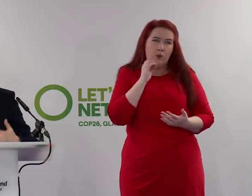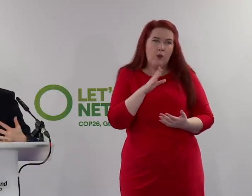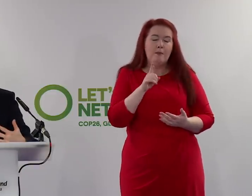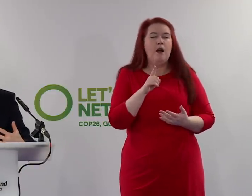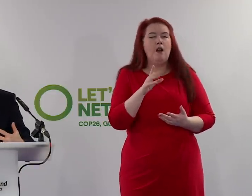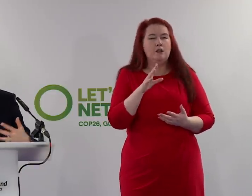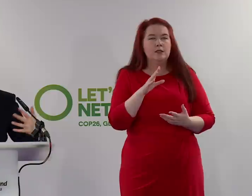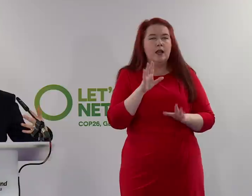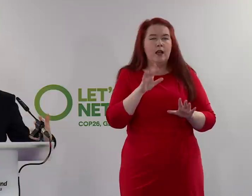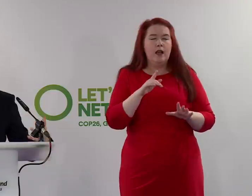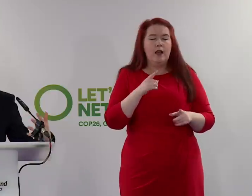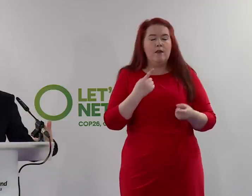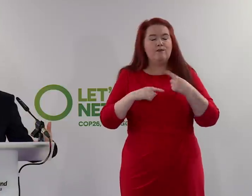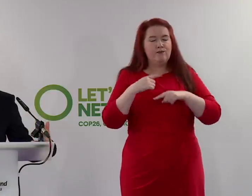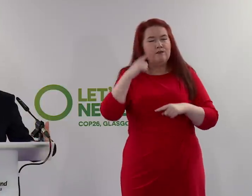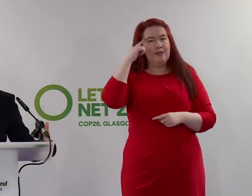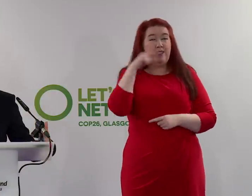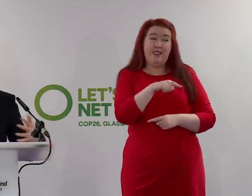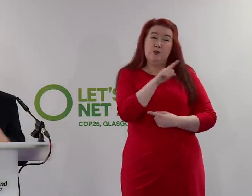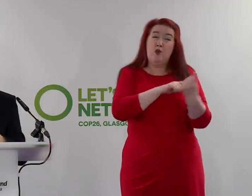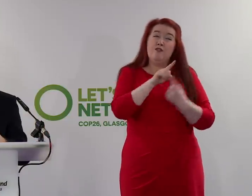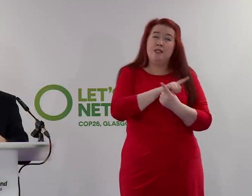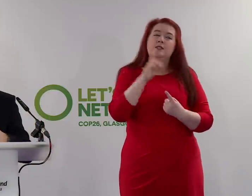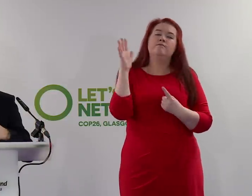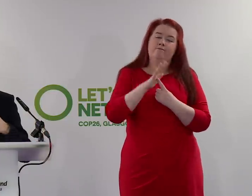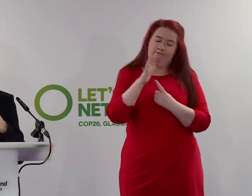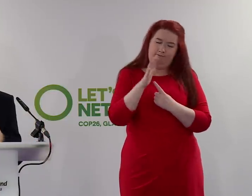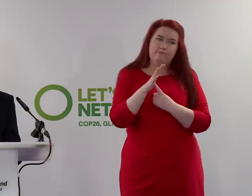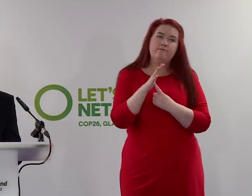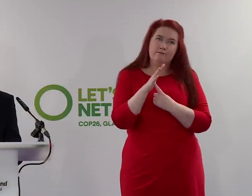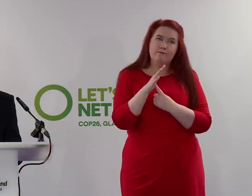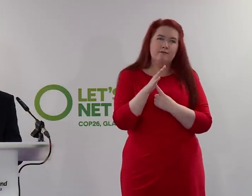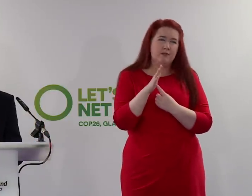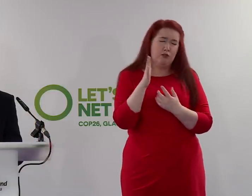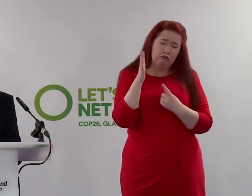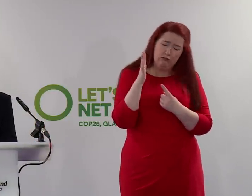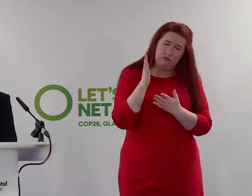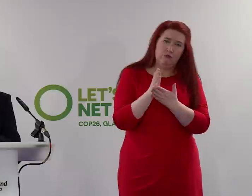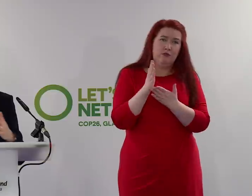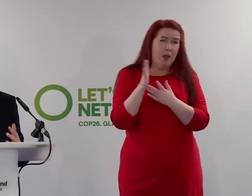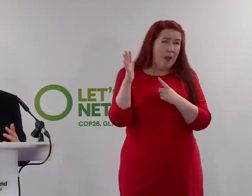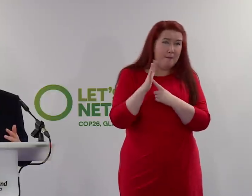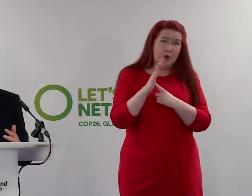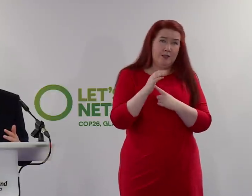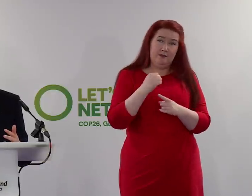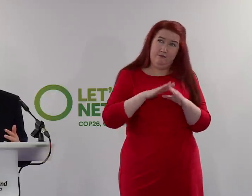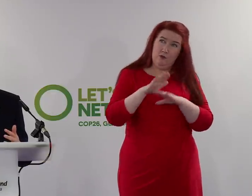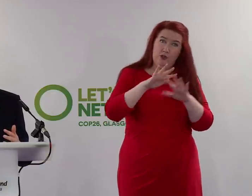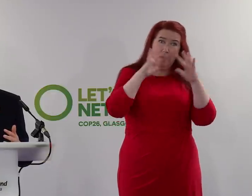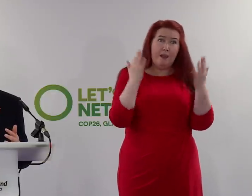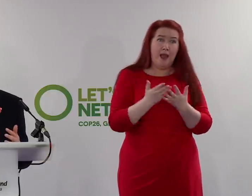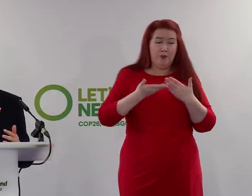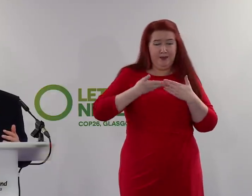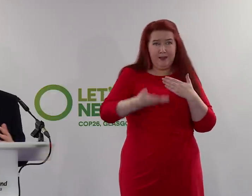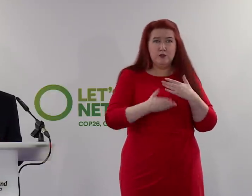back and remember this summit really matters. It matters to the planet that we will hand on to our children